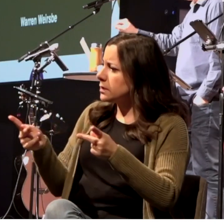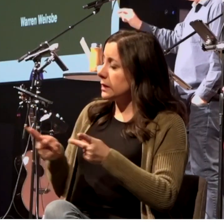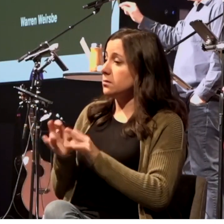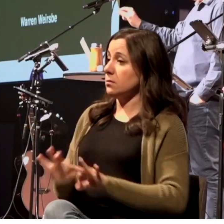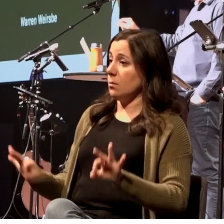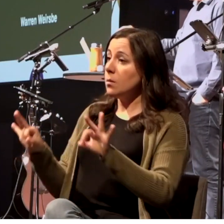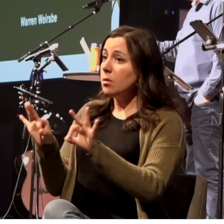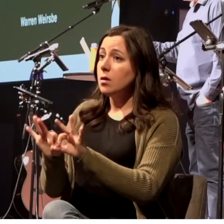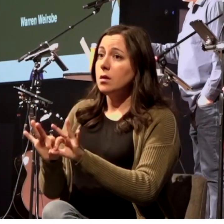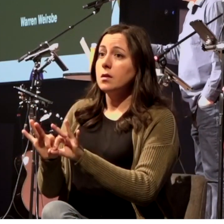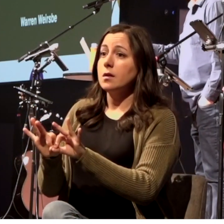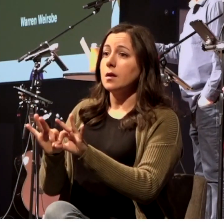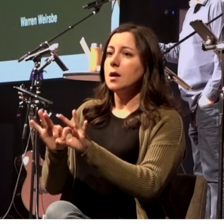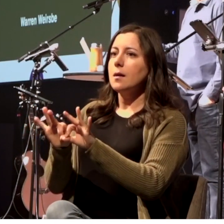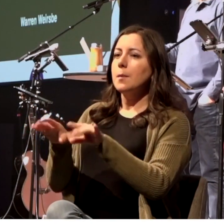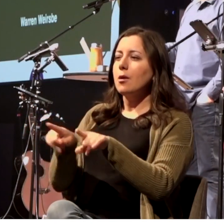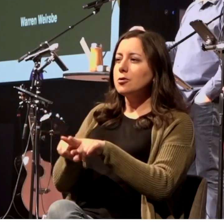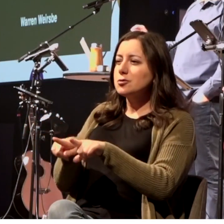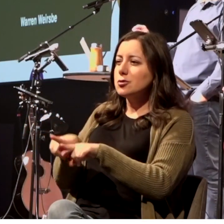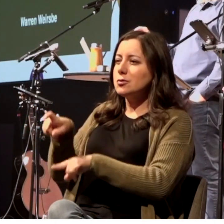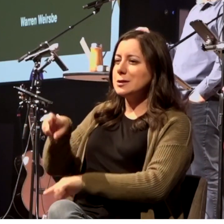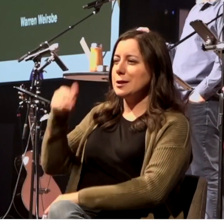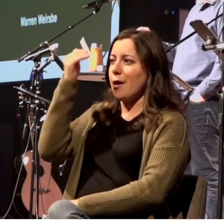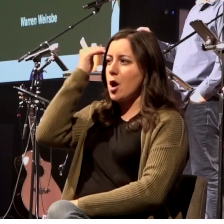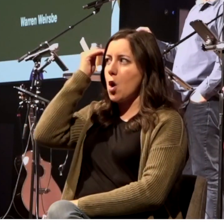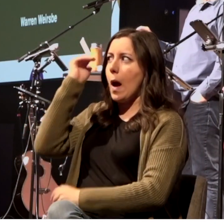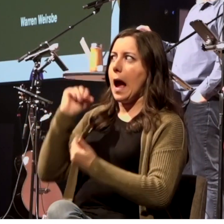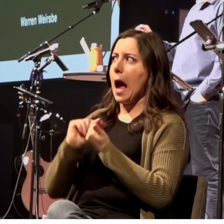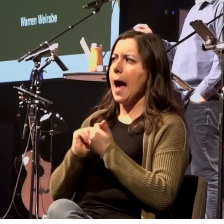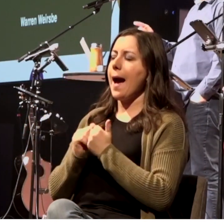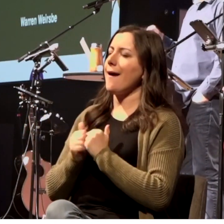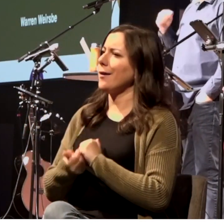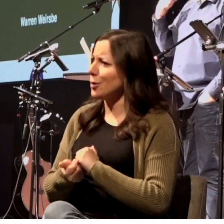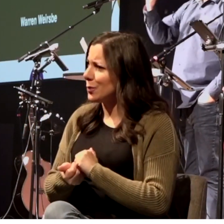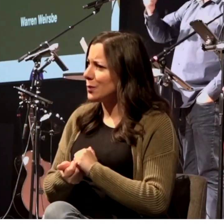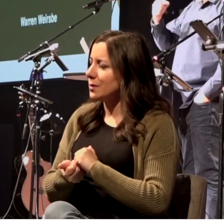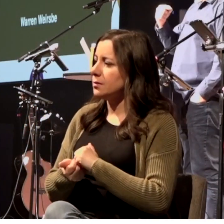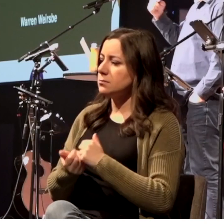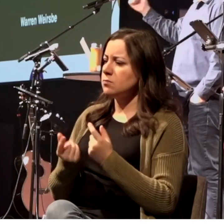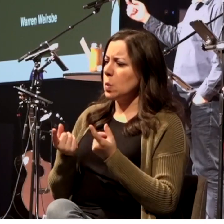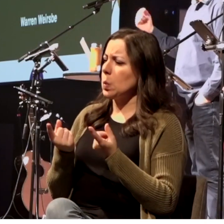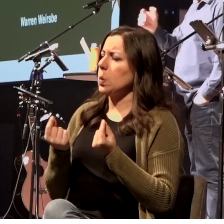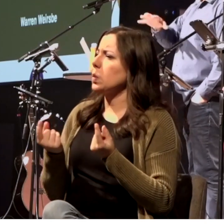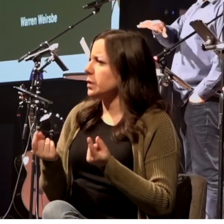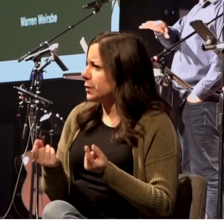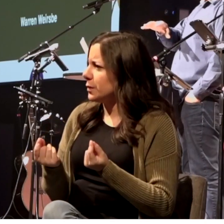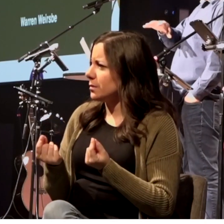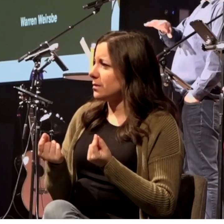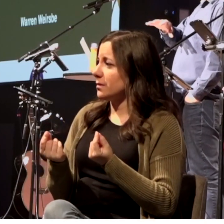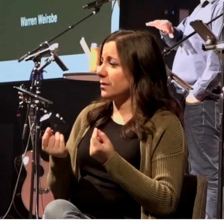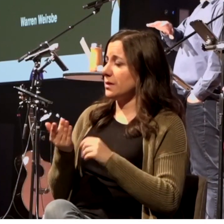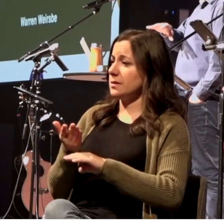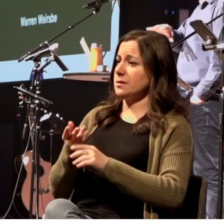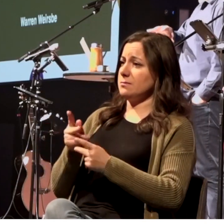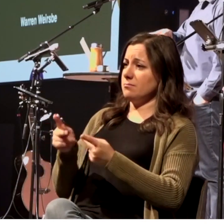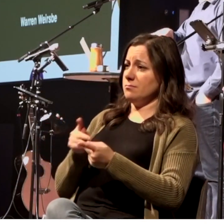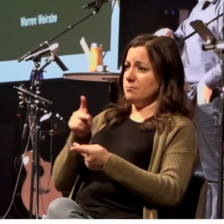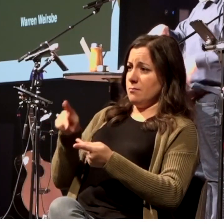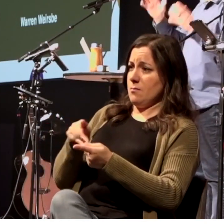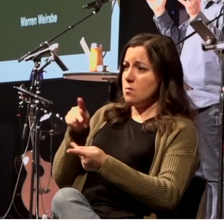when and how he wants us to work. Right? Paul tried to go two different places before he got the green light through the